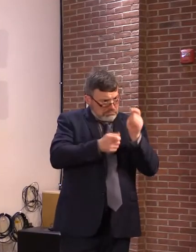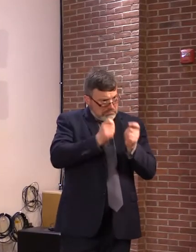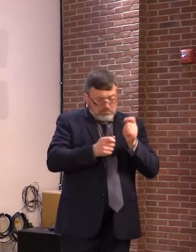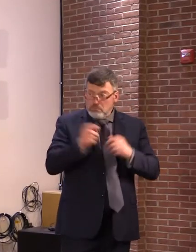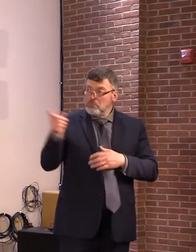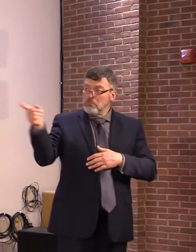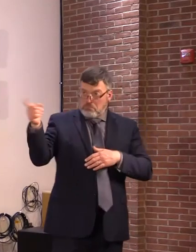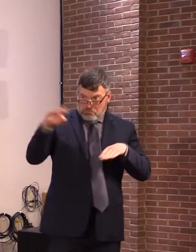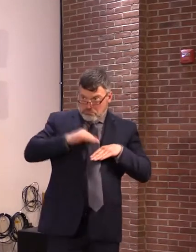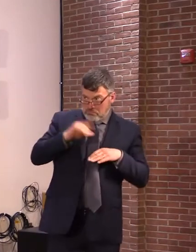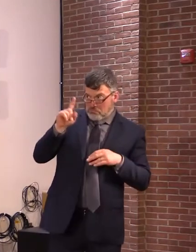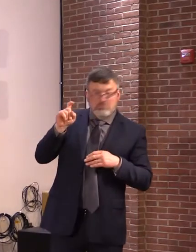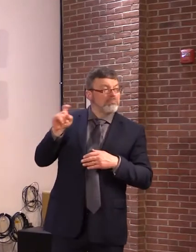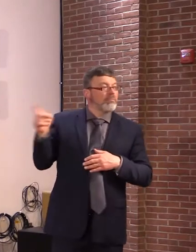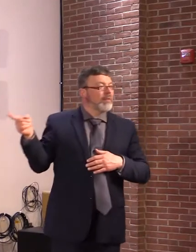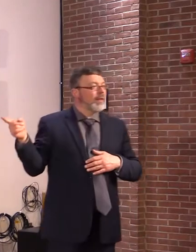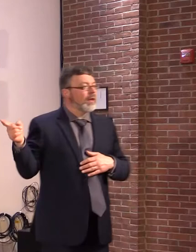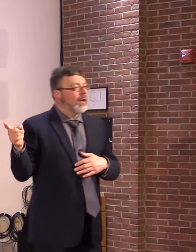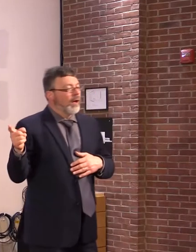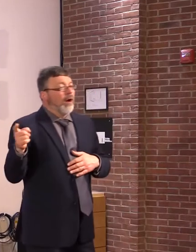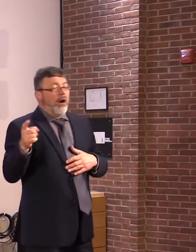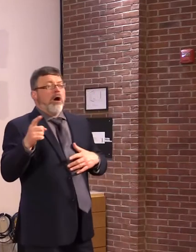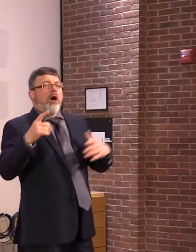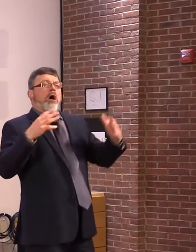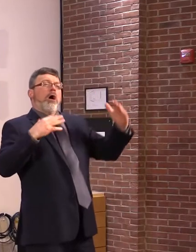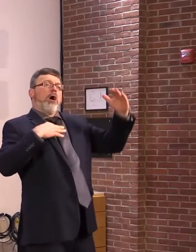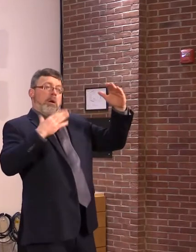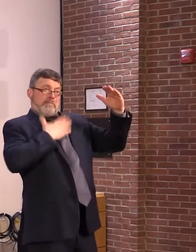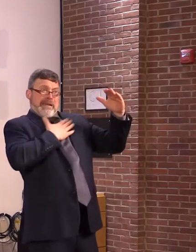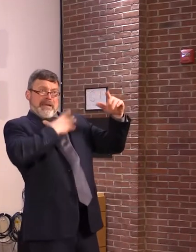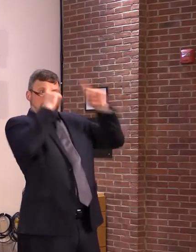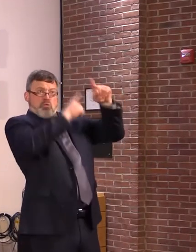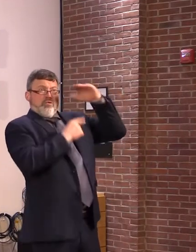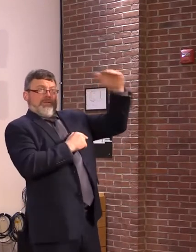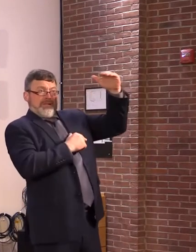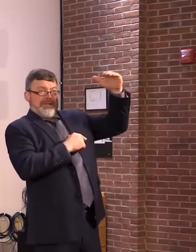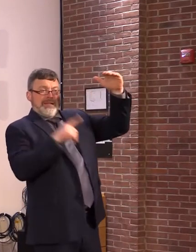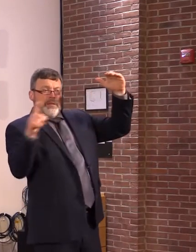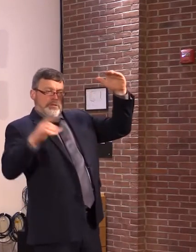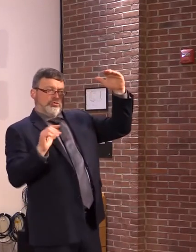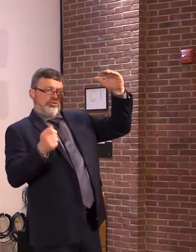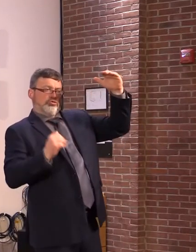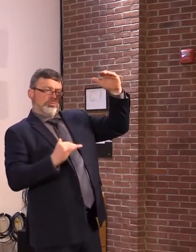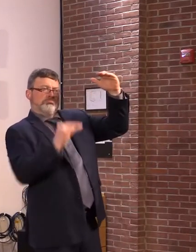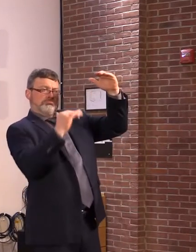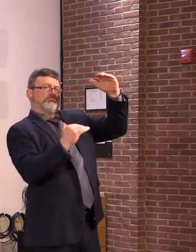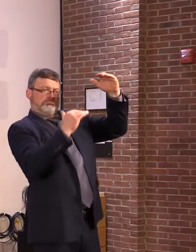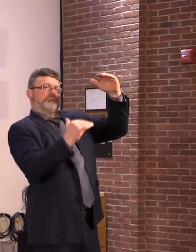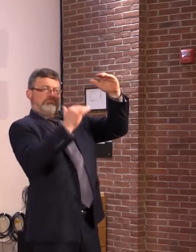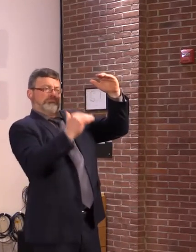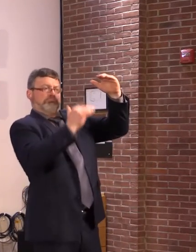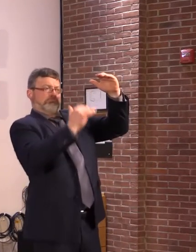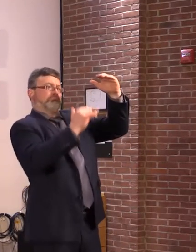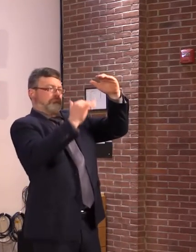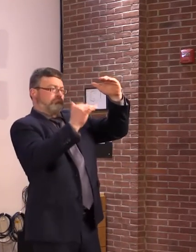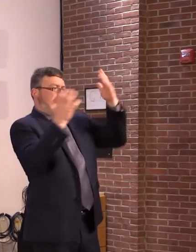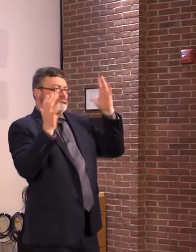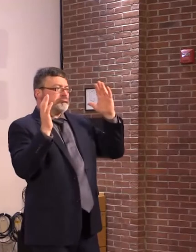the work, especially with the economic development bill. I don't know what they've come up with exactly with